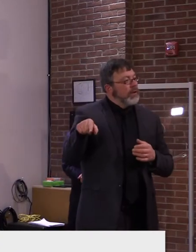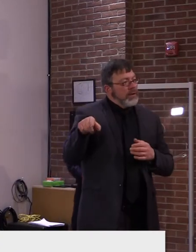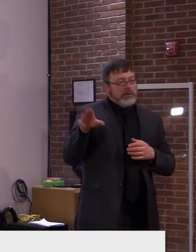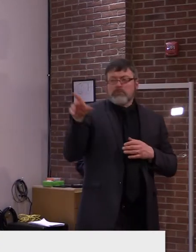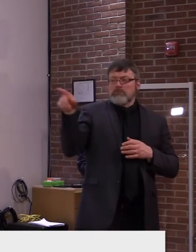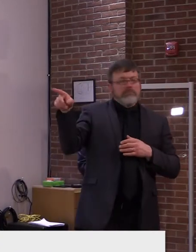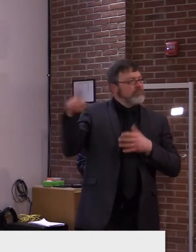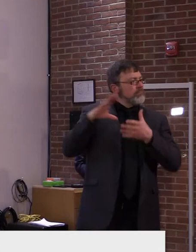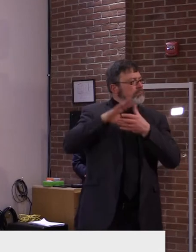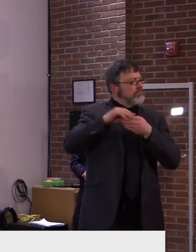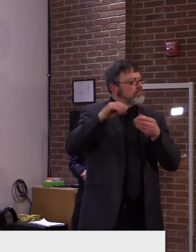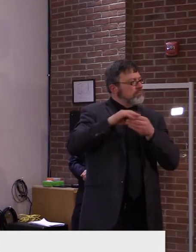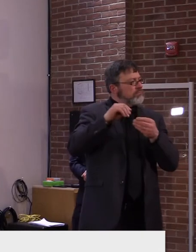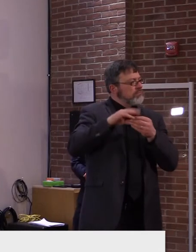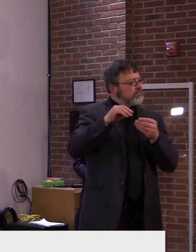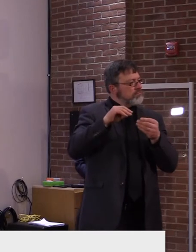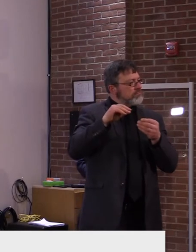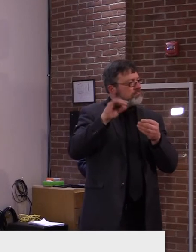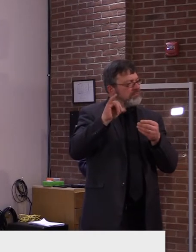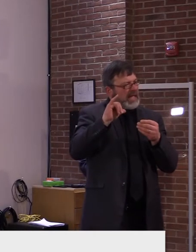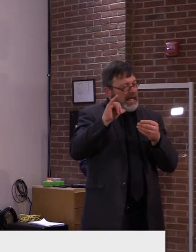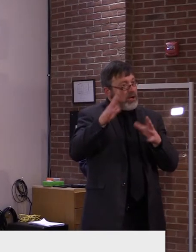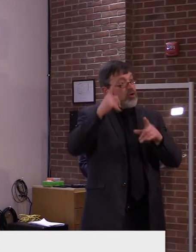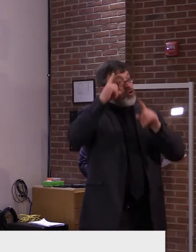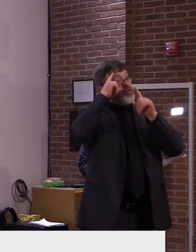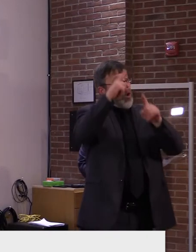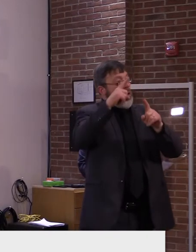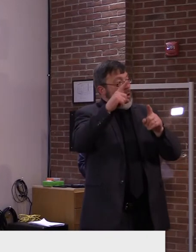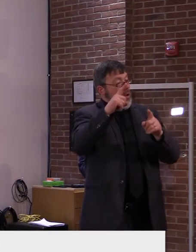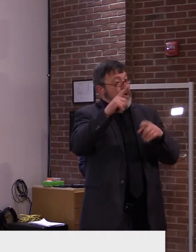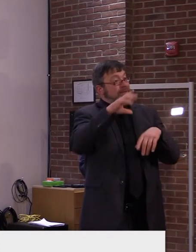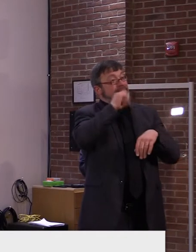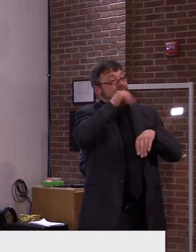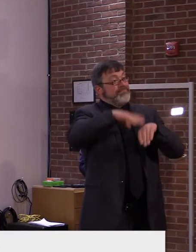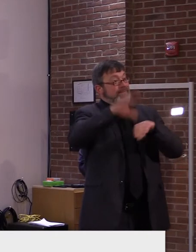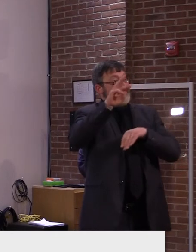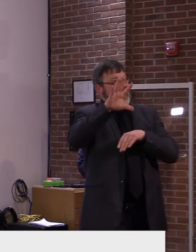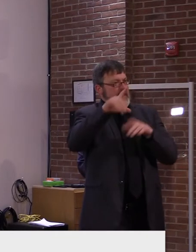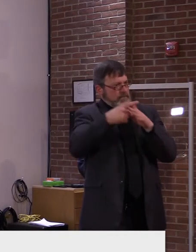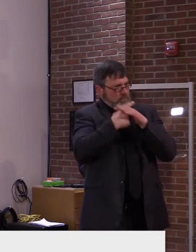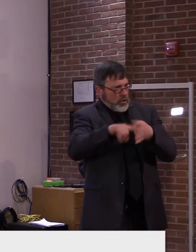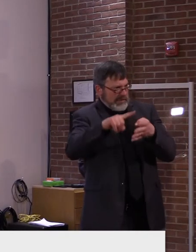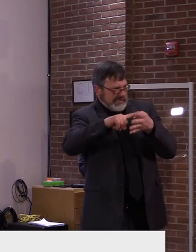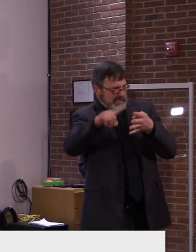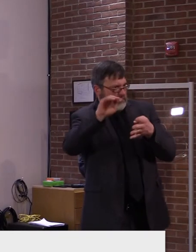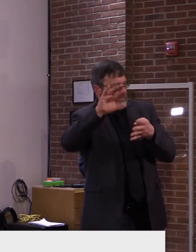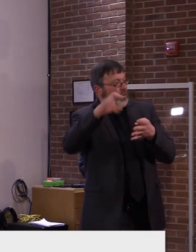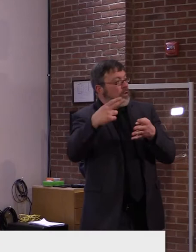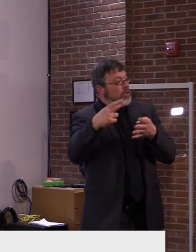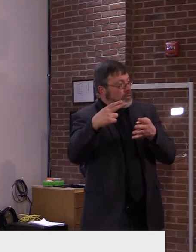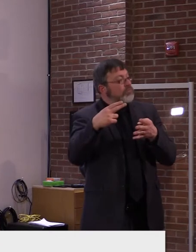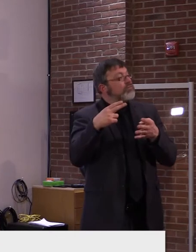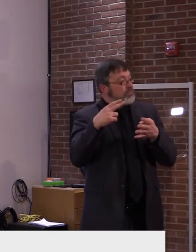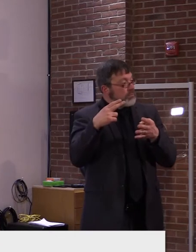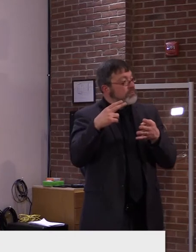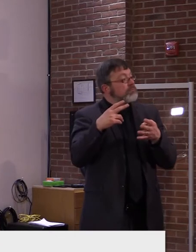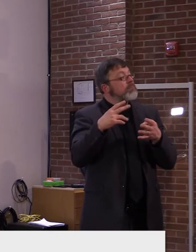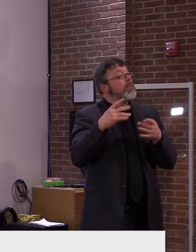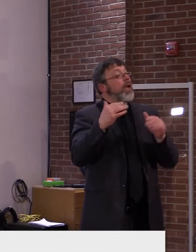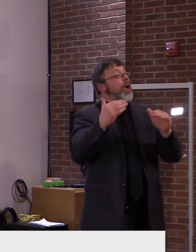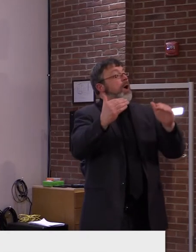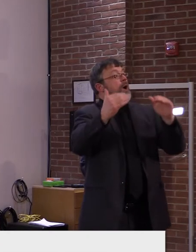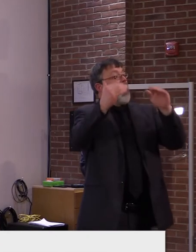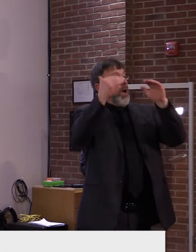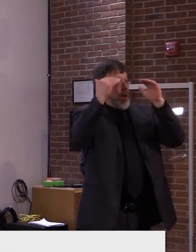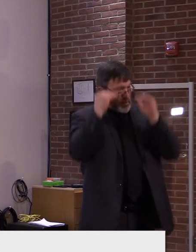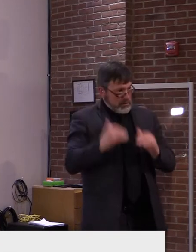week after next. Um, and then the, those with the list of chronic medical conditions following that, when do you